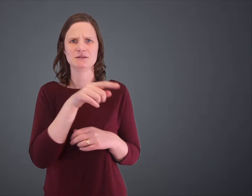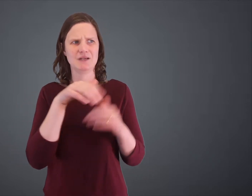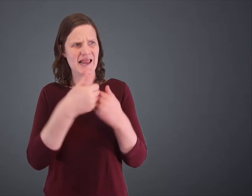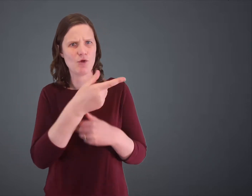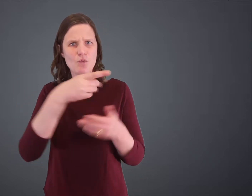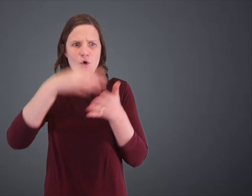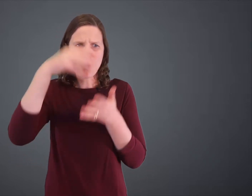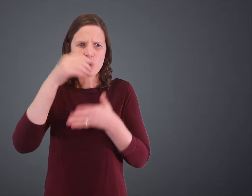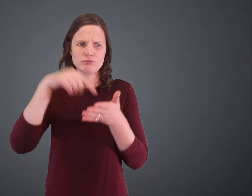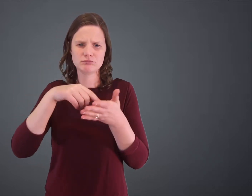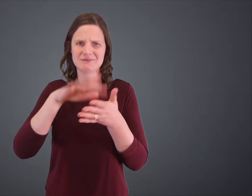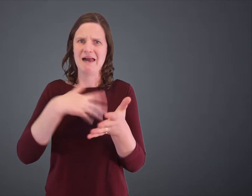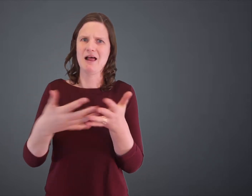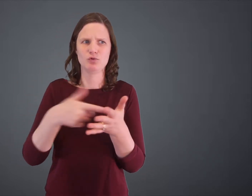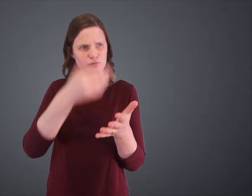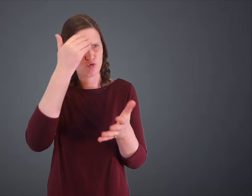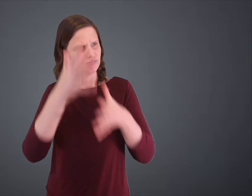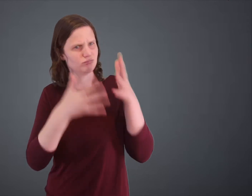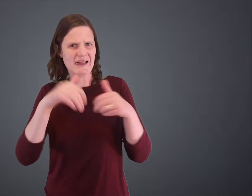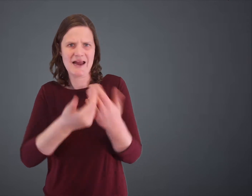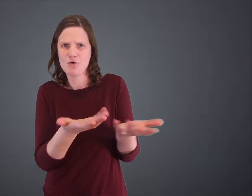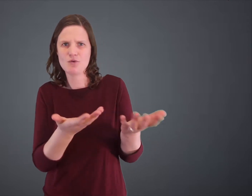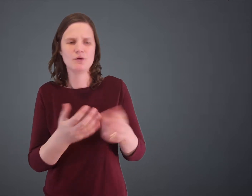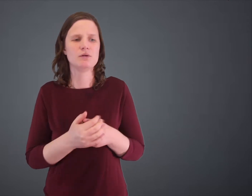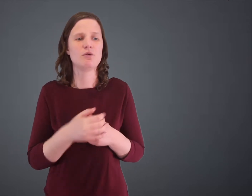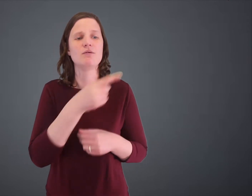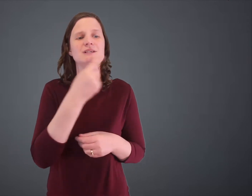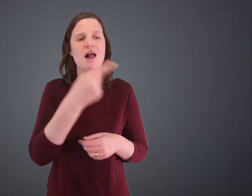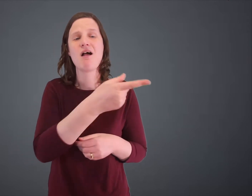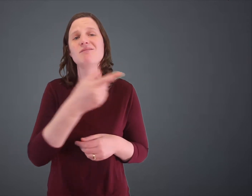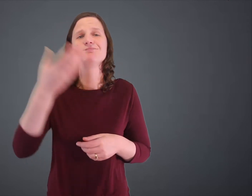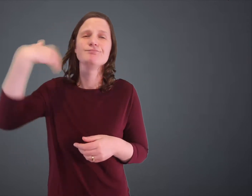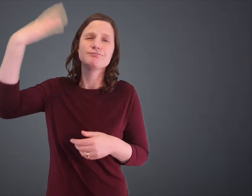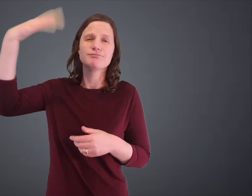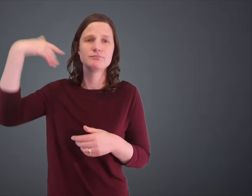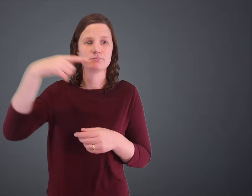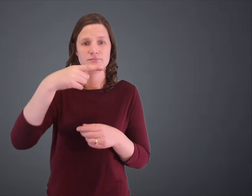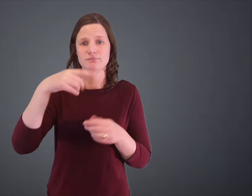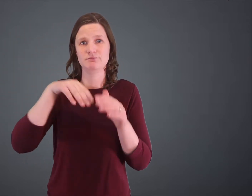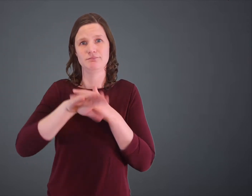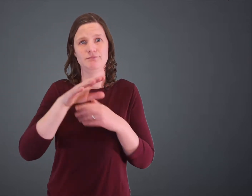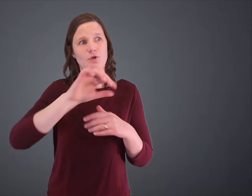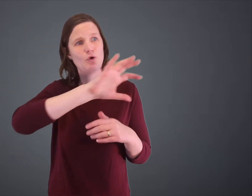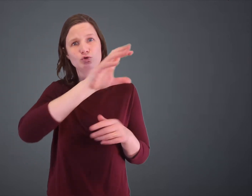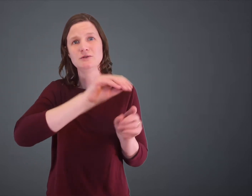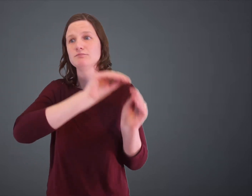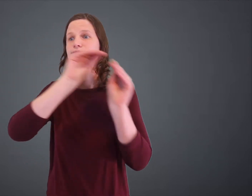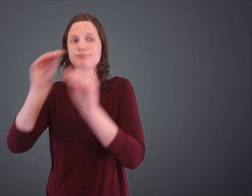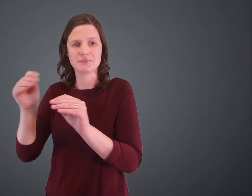And I asked him how he had learned sign language. How did he know how to sign? And he told me that a long time ago,